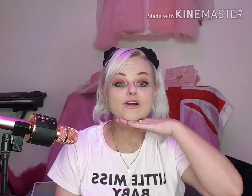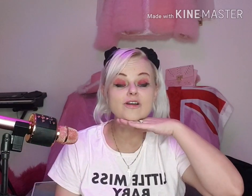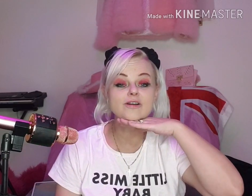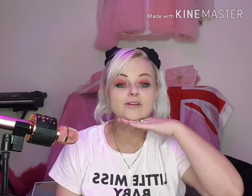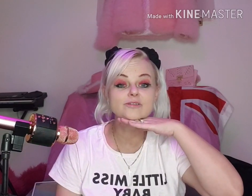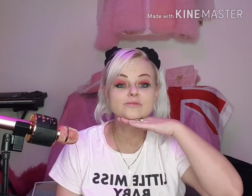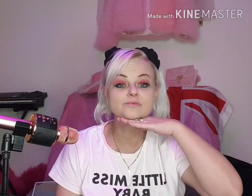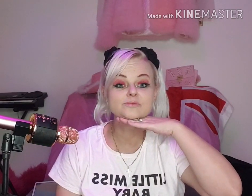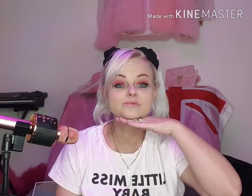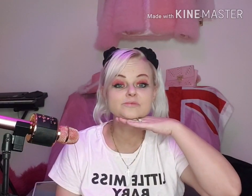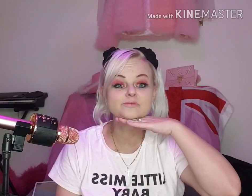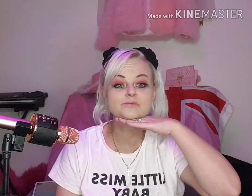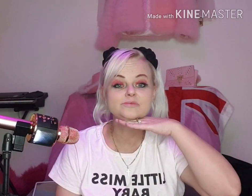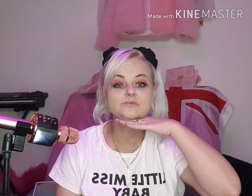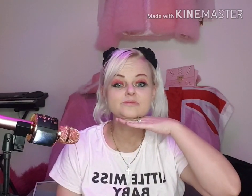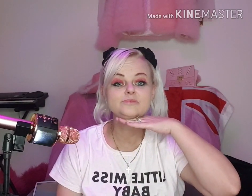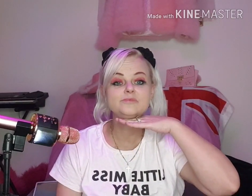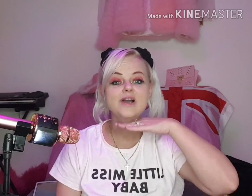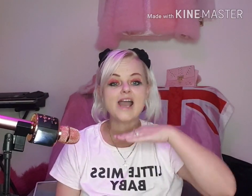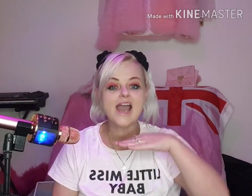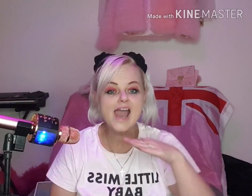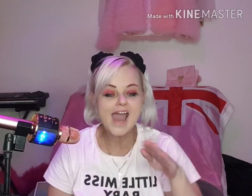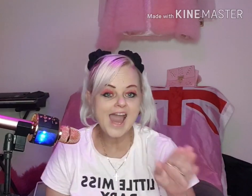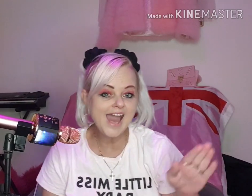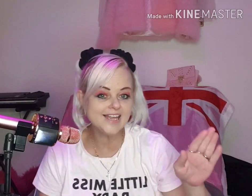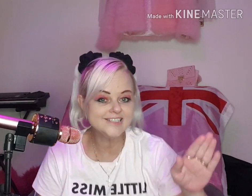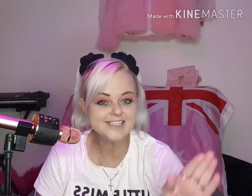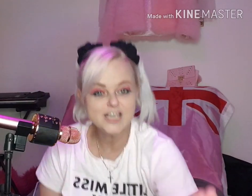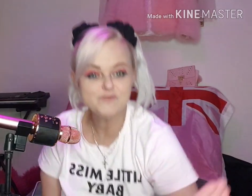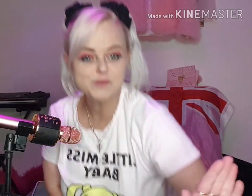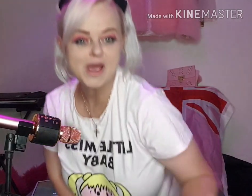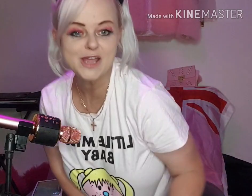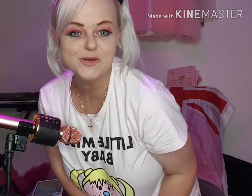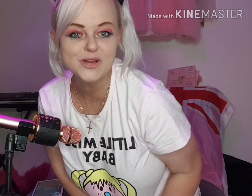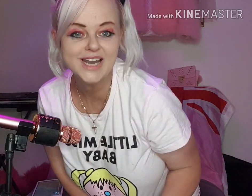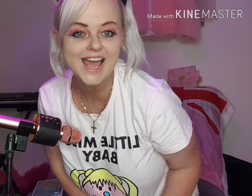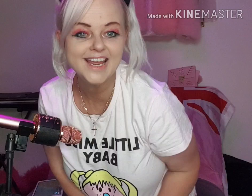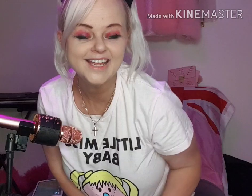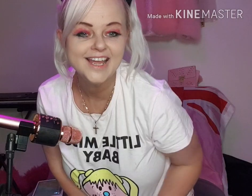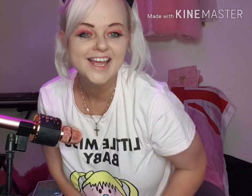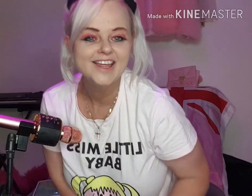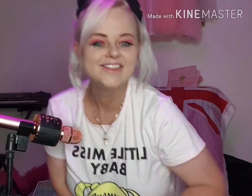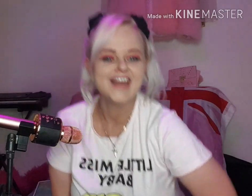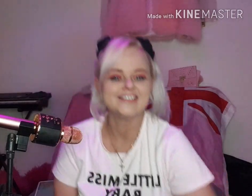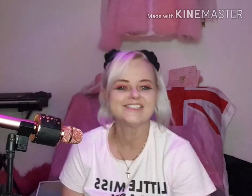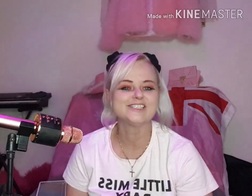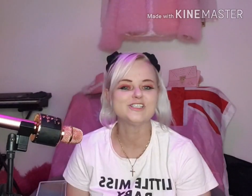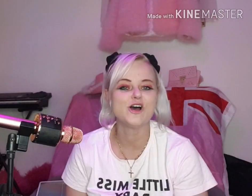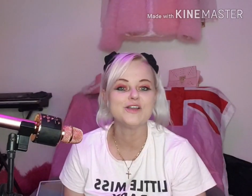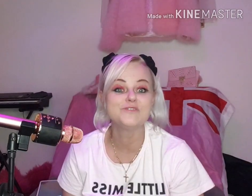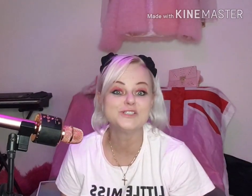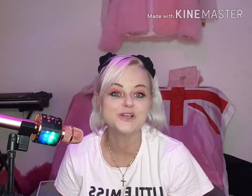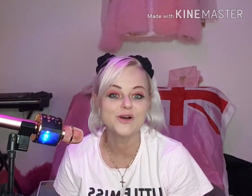and if you pat your leg that's the signs for dog.